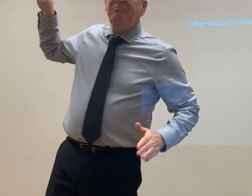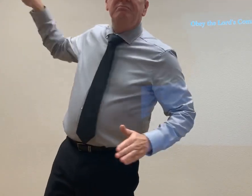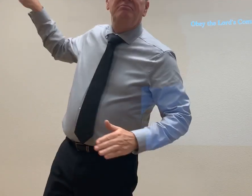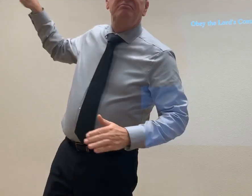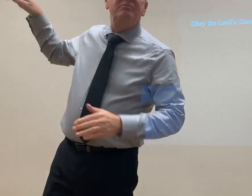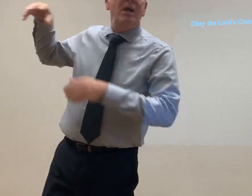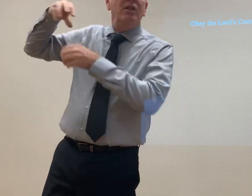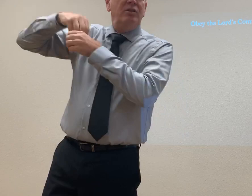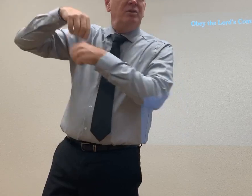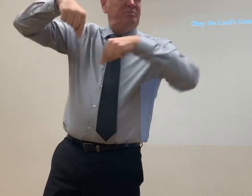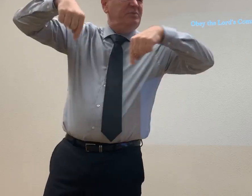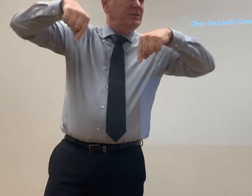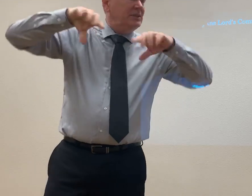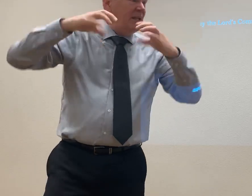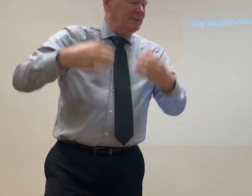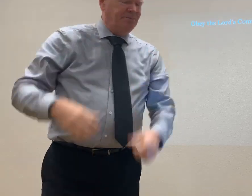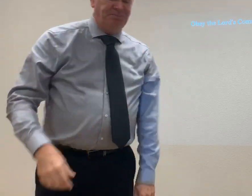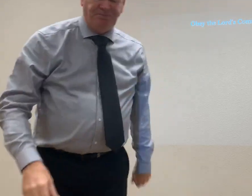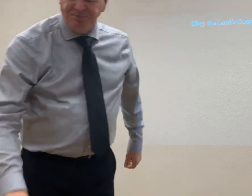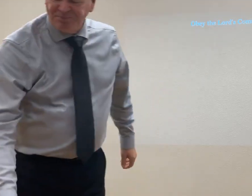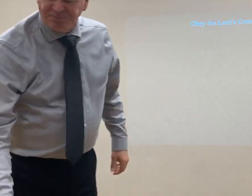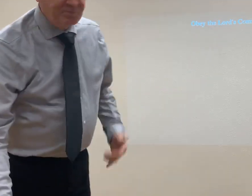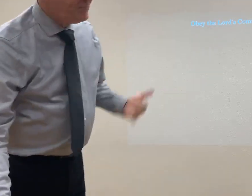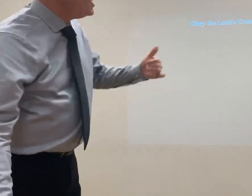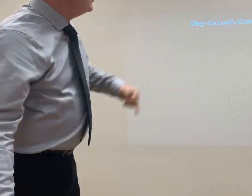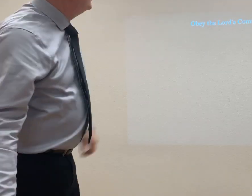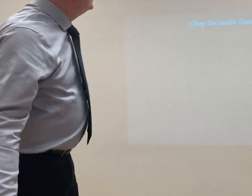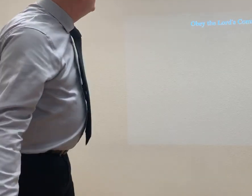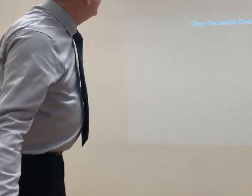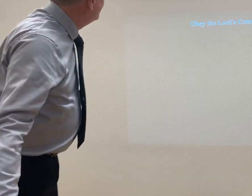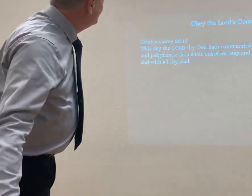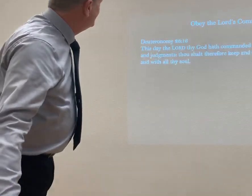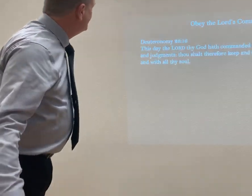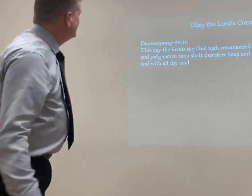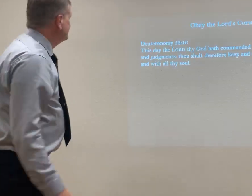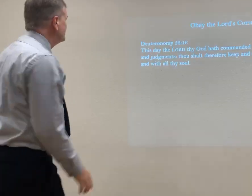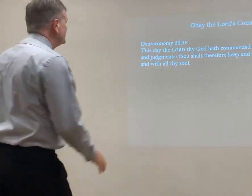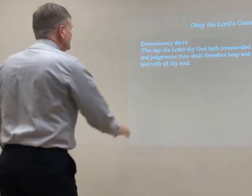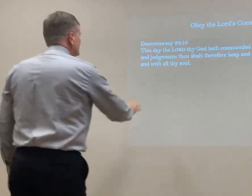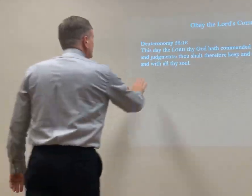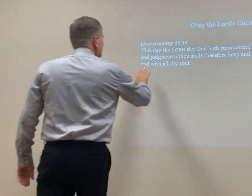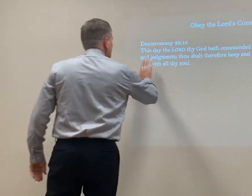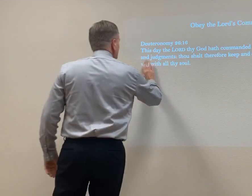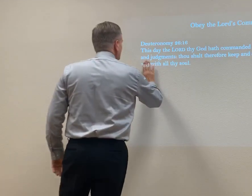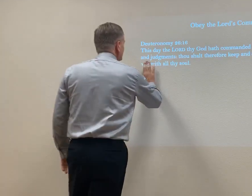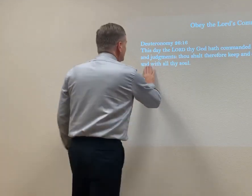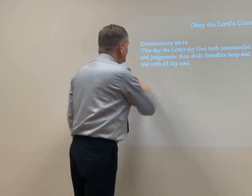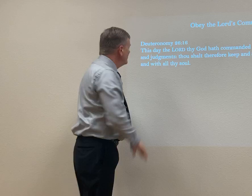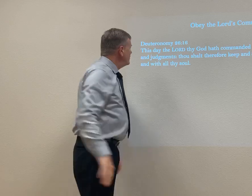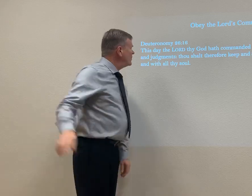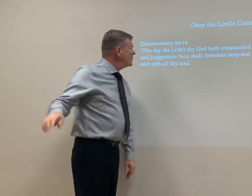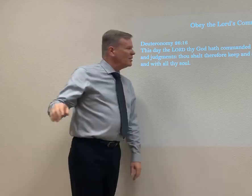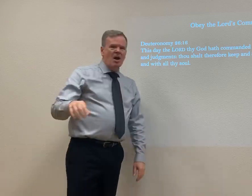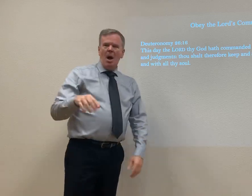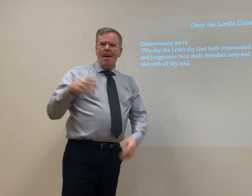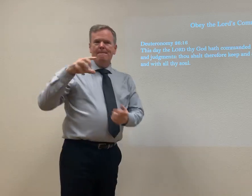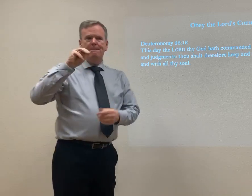I know we prayed outside recently for the meal, and then I'll also, that includes this class. We'll go ahead and get started. If we look in